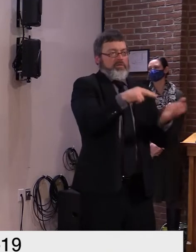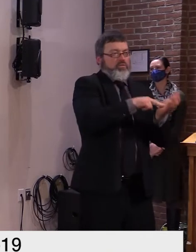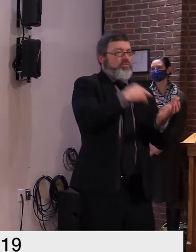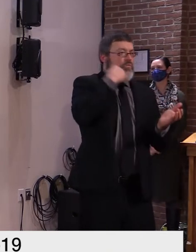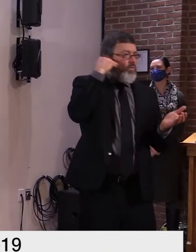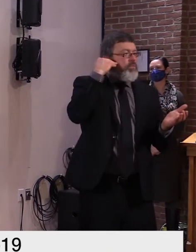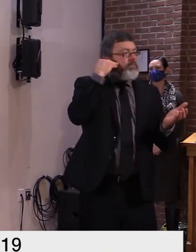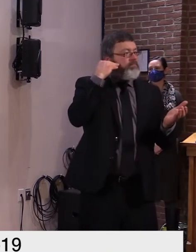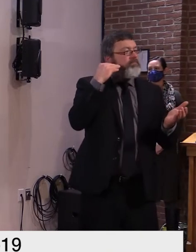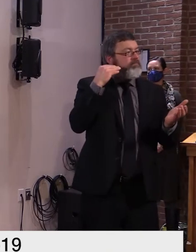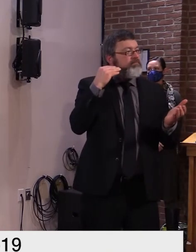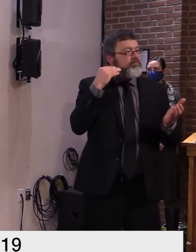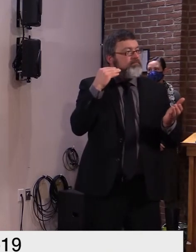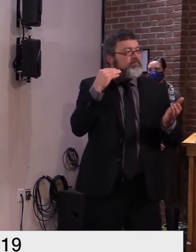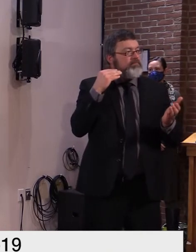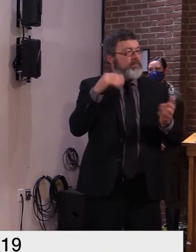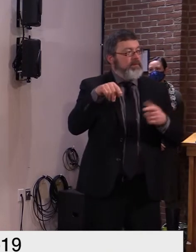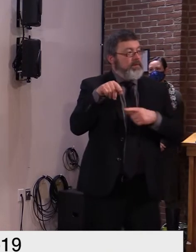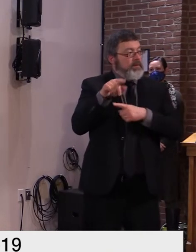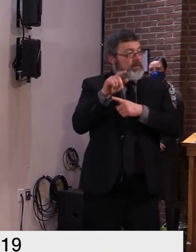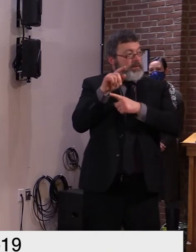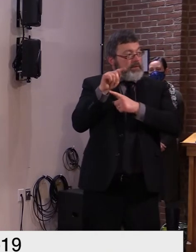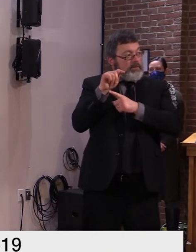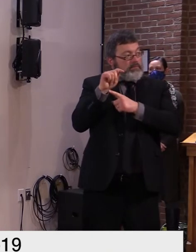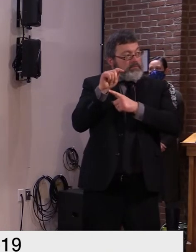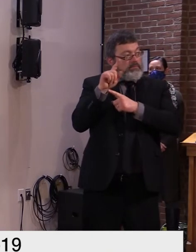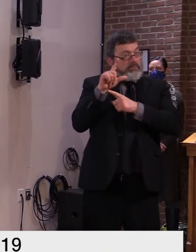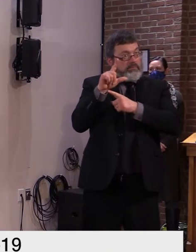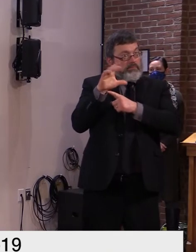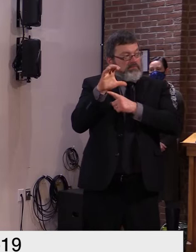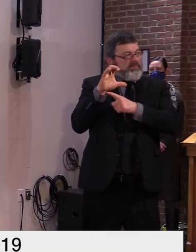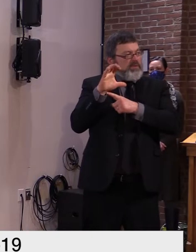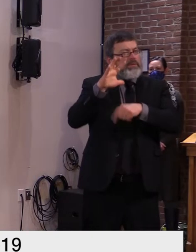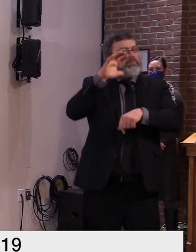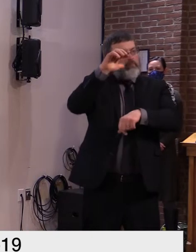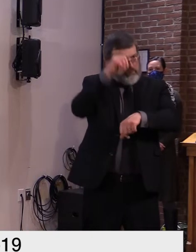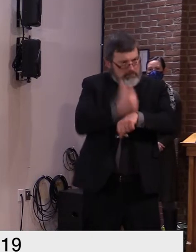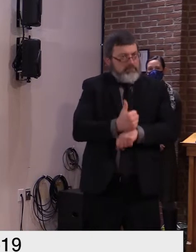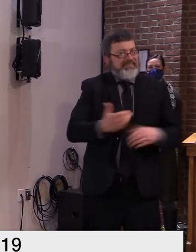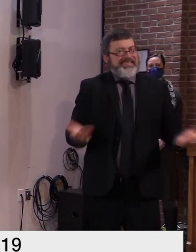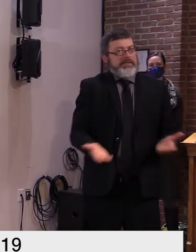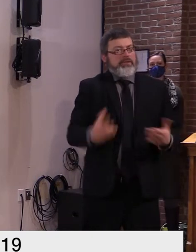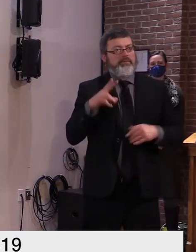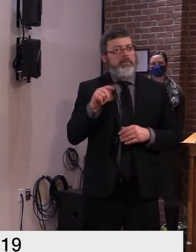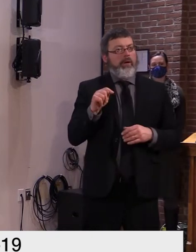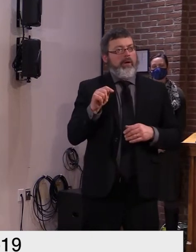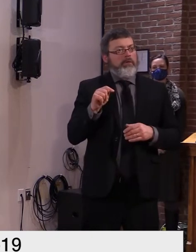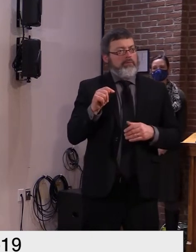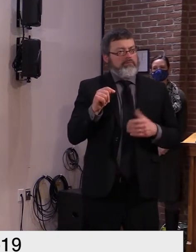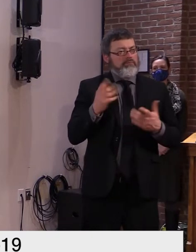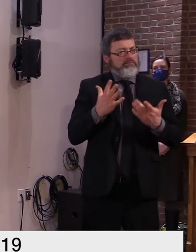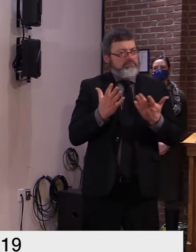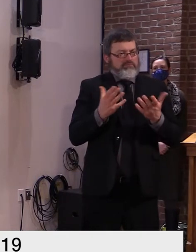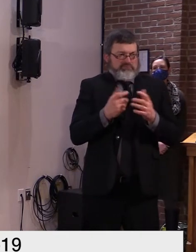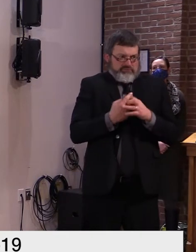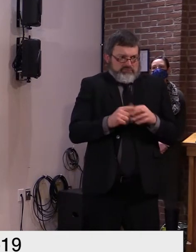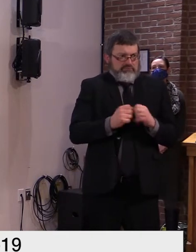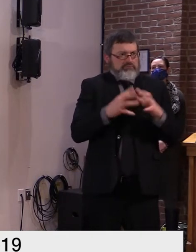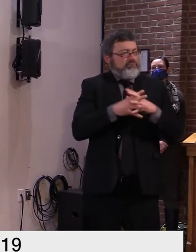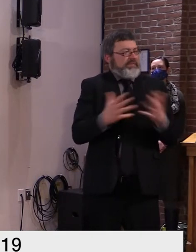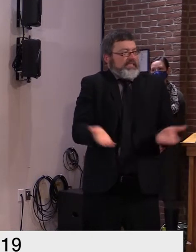vermonters tlc will provide the for emergency staffing deployment of up to 40 staff